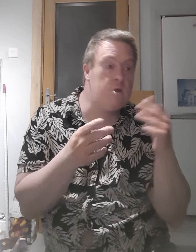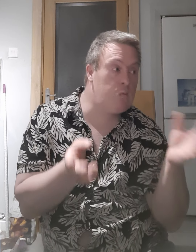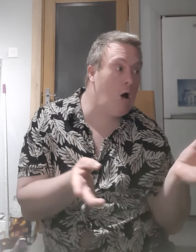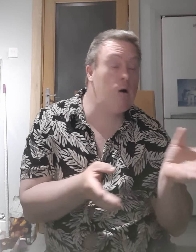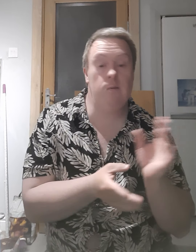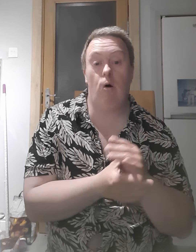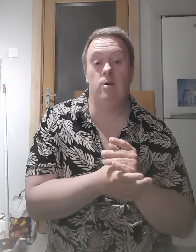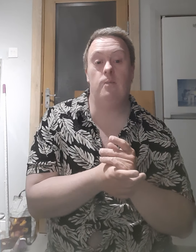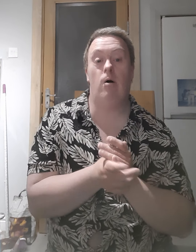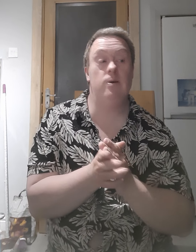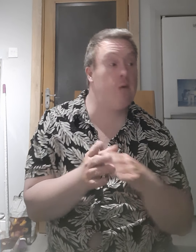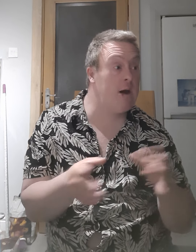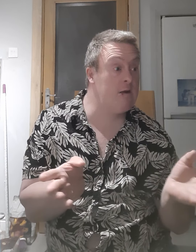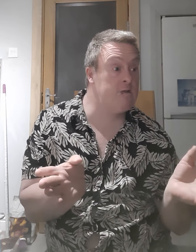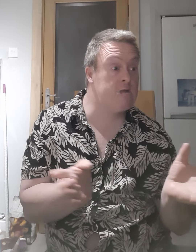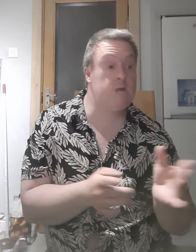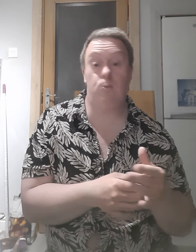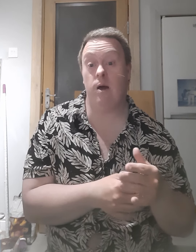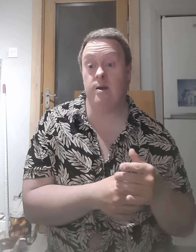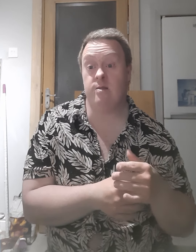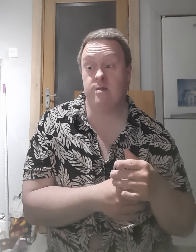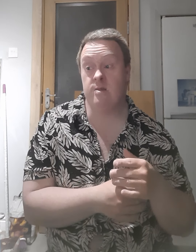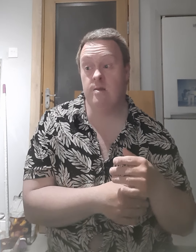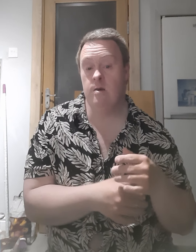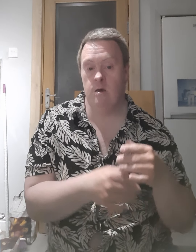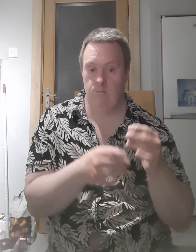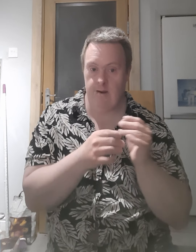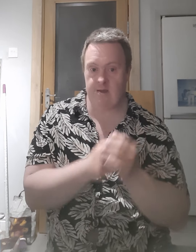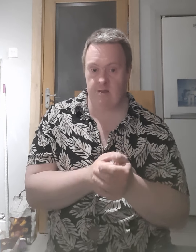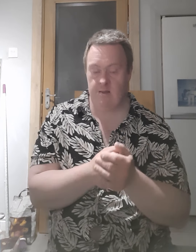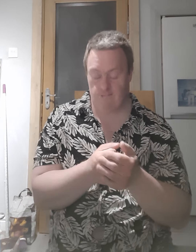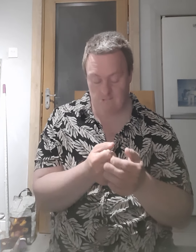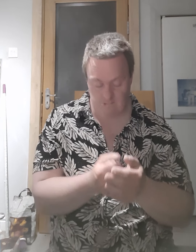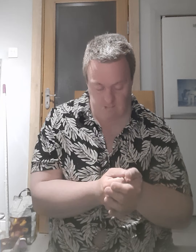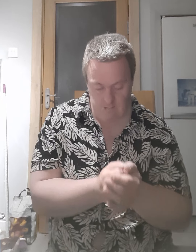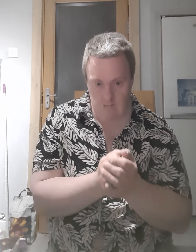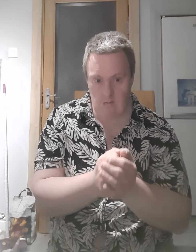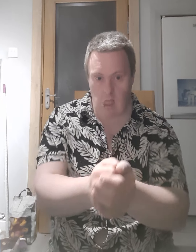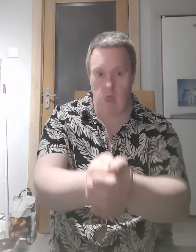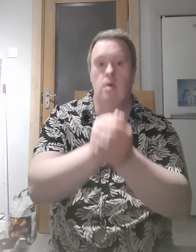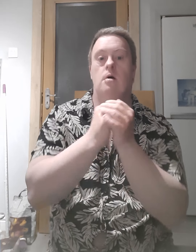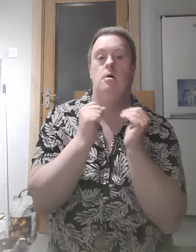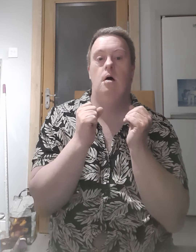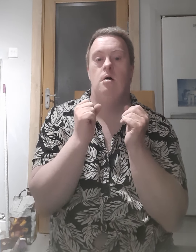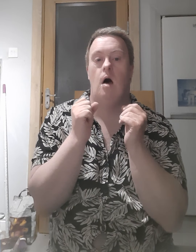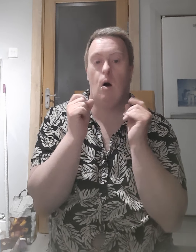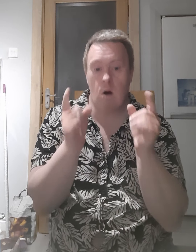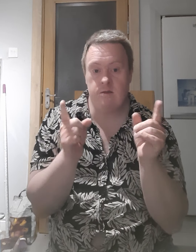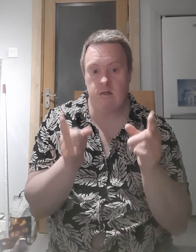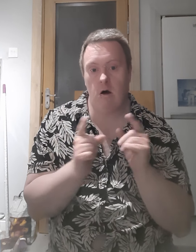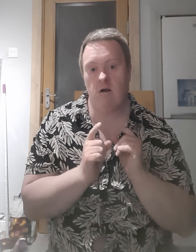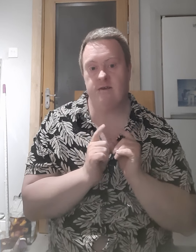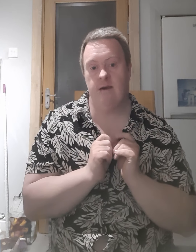want to explain all the bands to play it I listen I want to talk to you